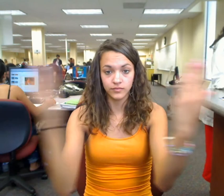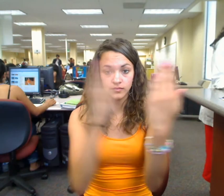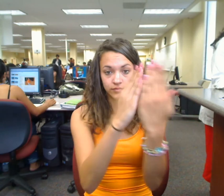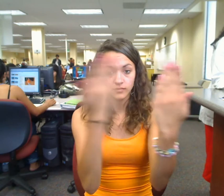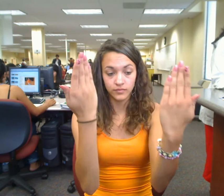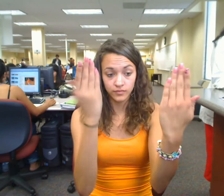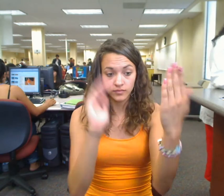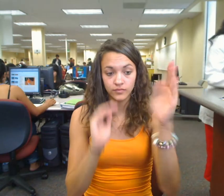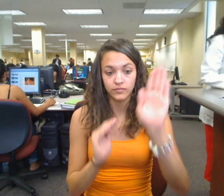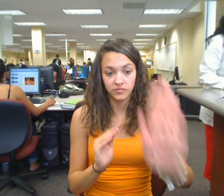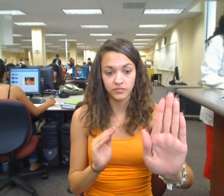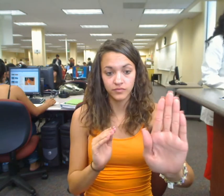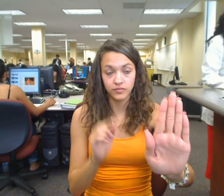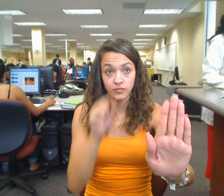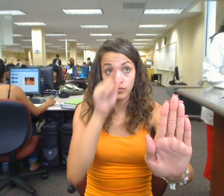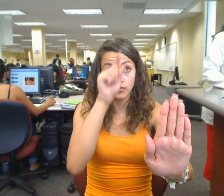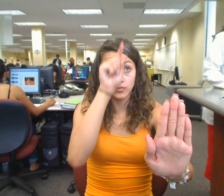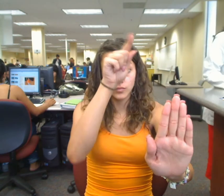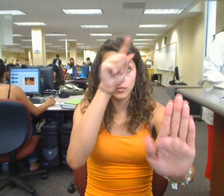I'm You have a nice.